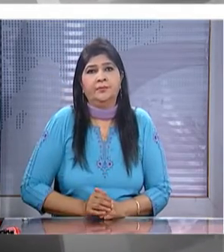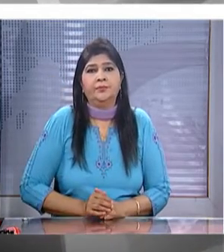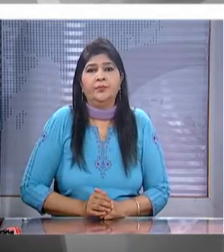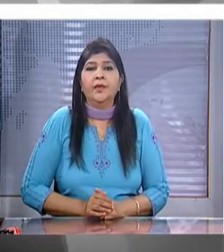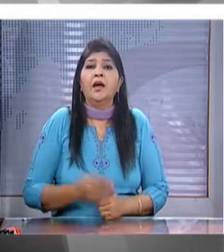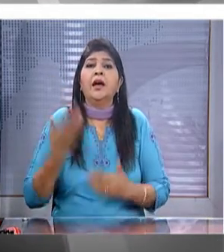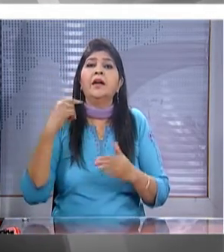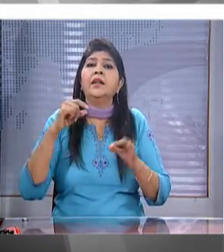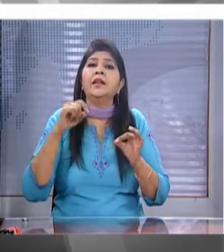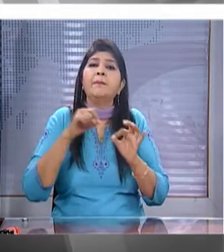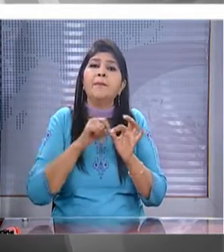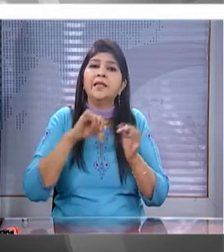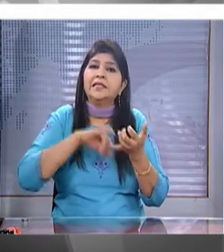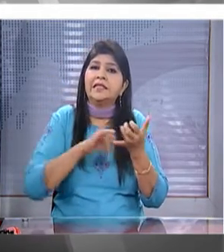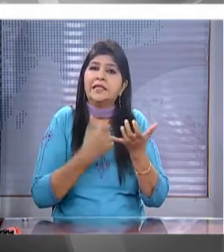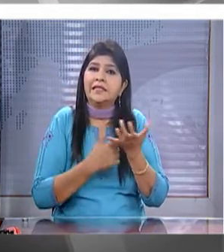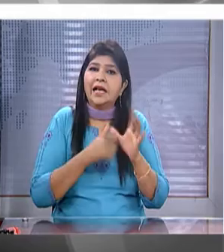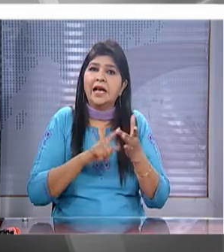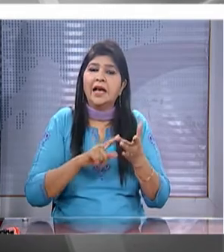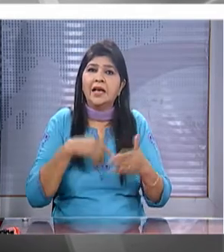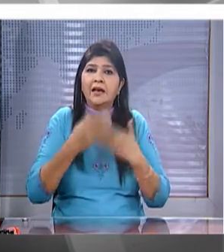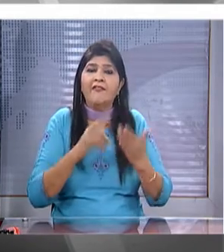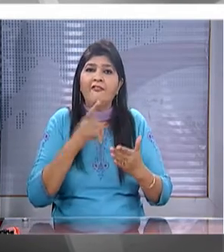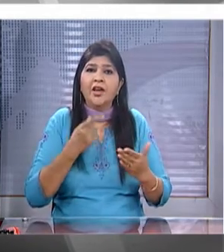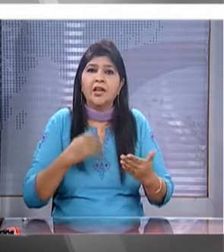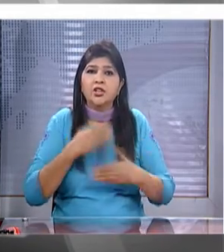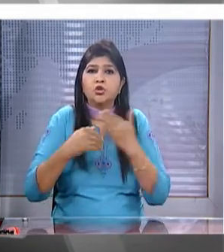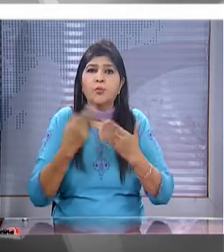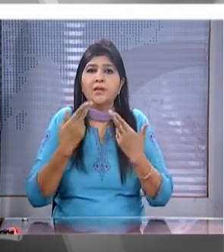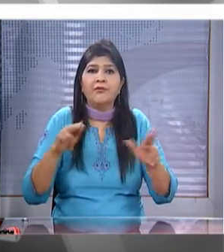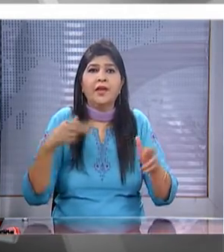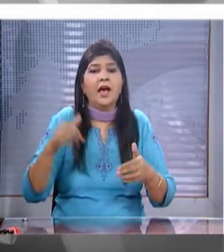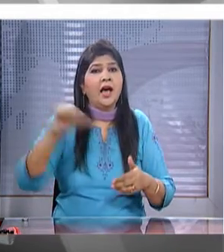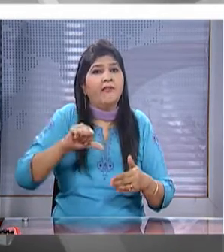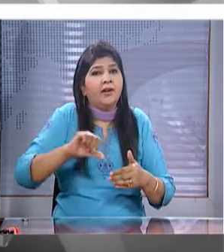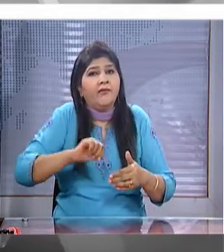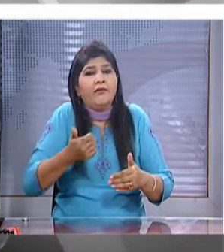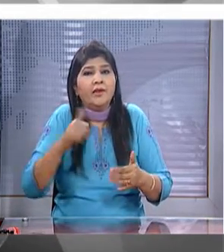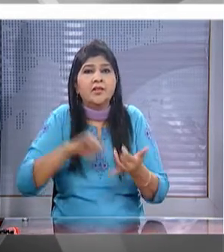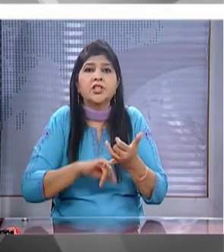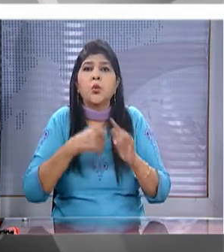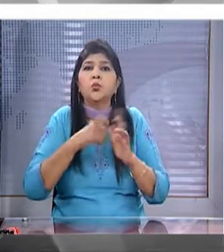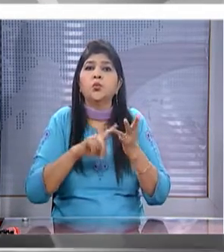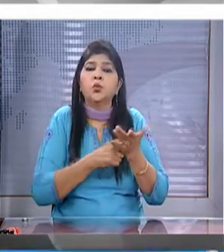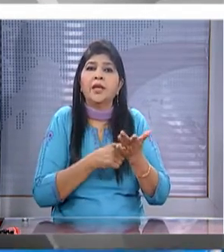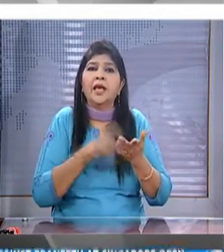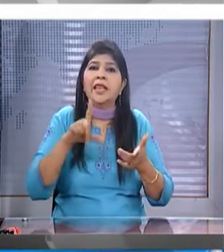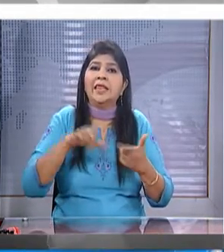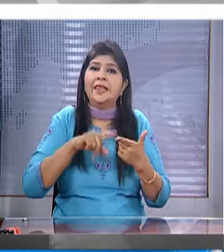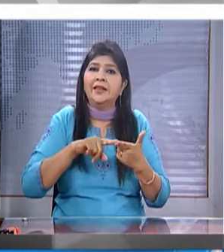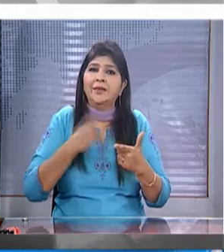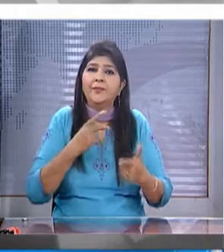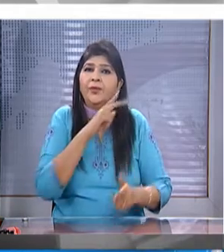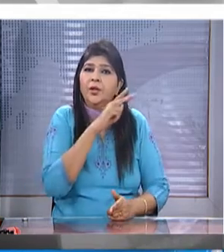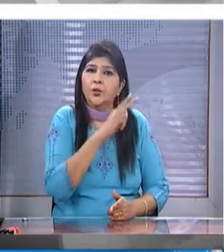and earlier bsi praneet coasted into his maiden super series final after defeating south korea's lee dong kyung